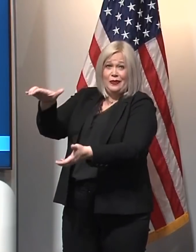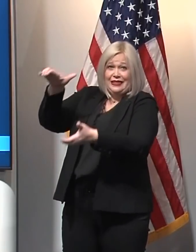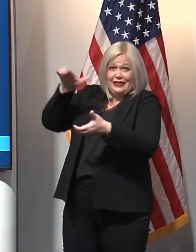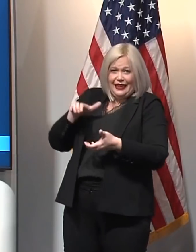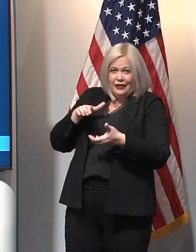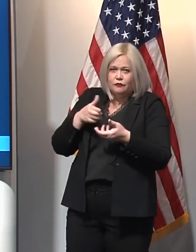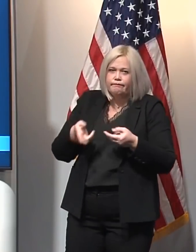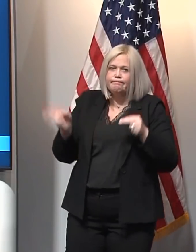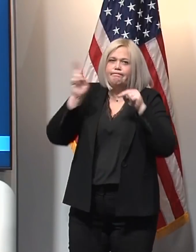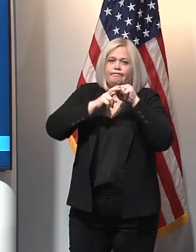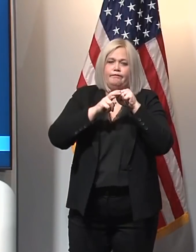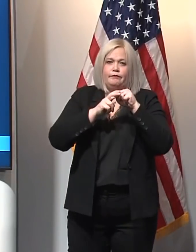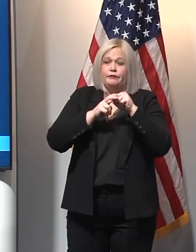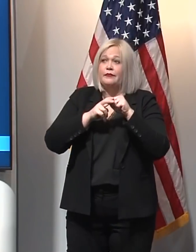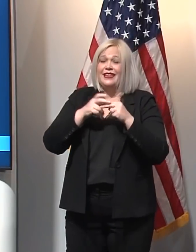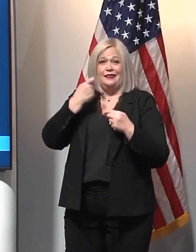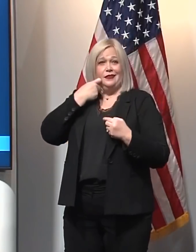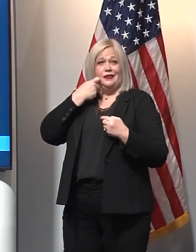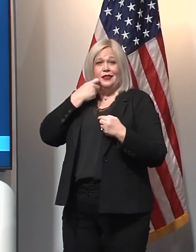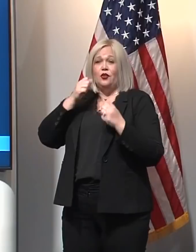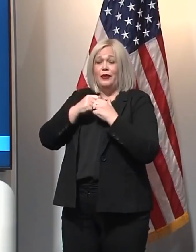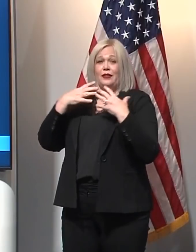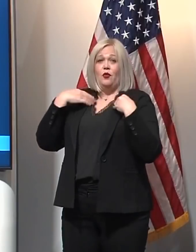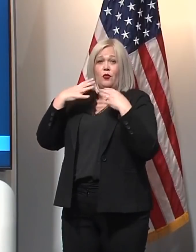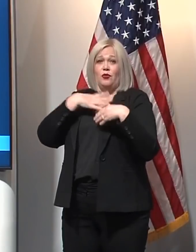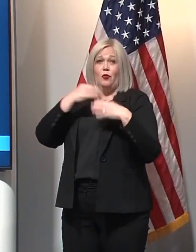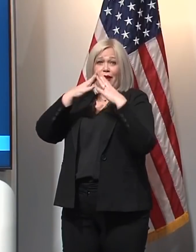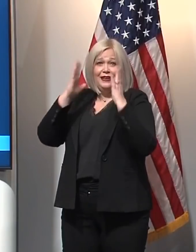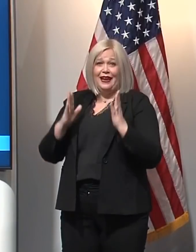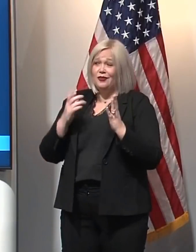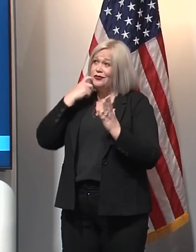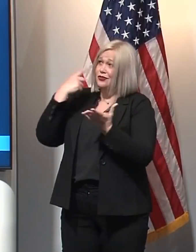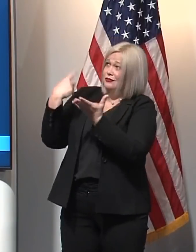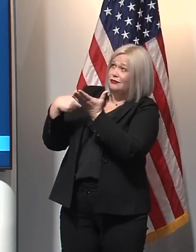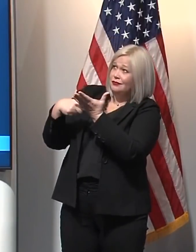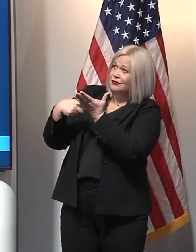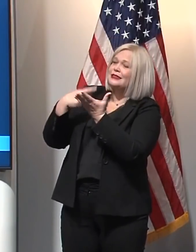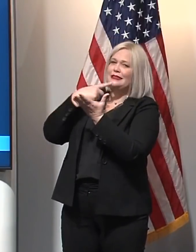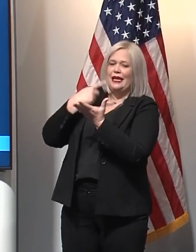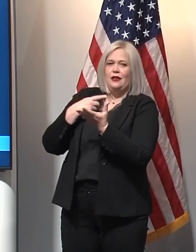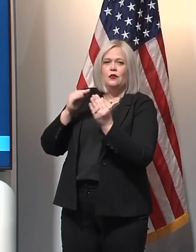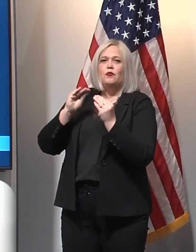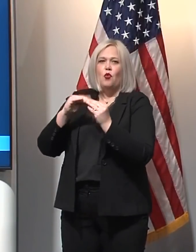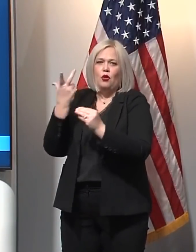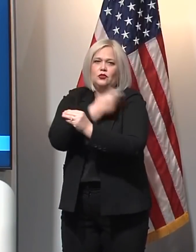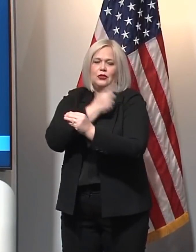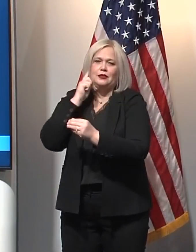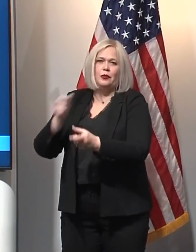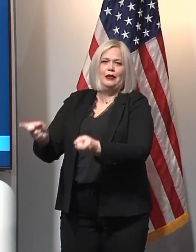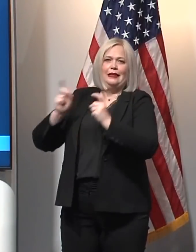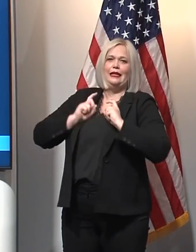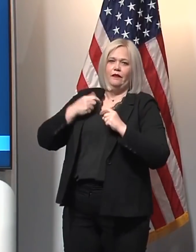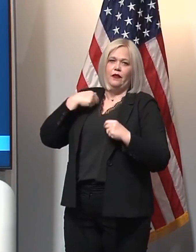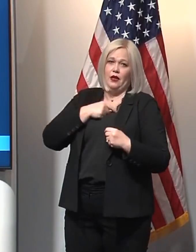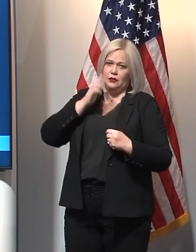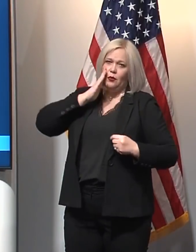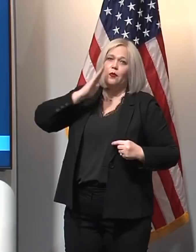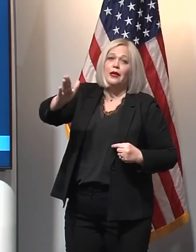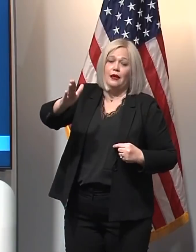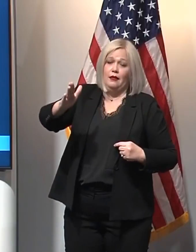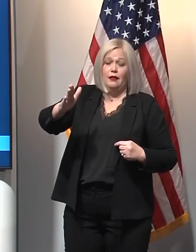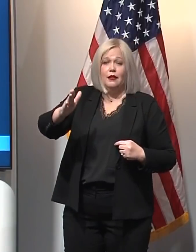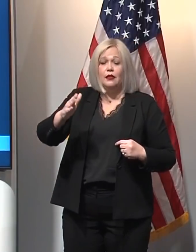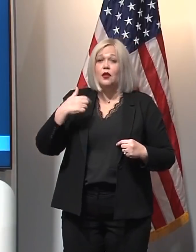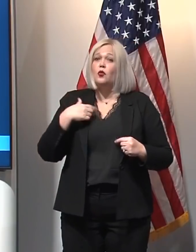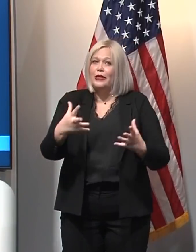told to us governors today on a call with the White House. That is good news. It's not nearly as fast as we all want, but it is headed in the right